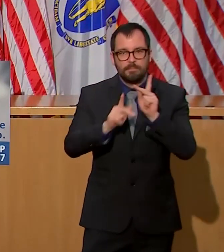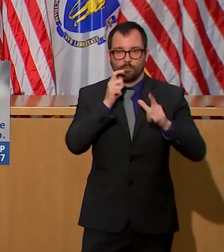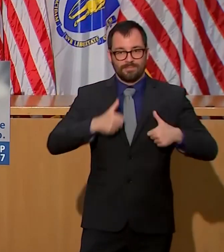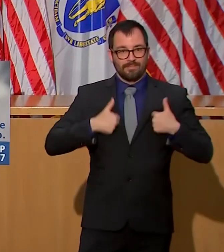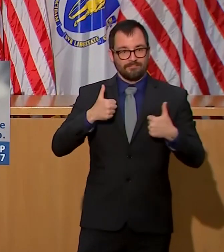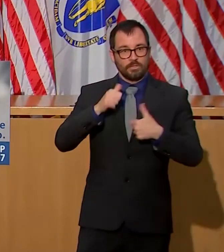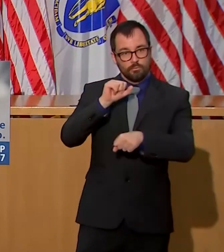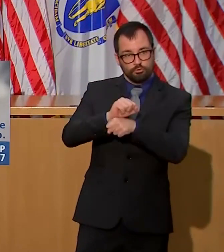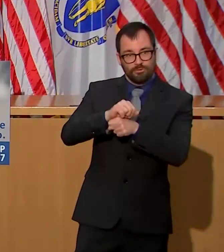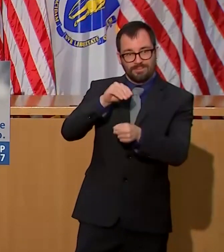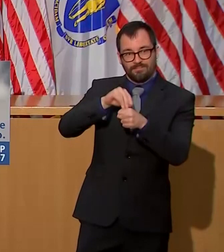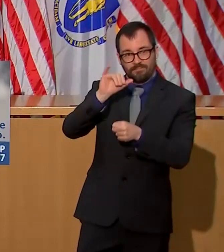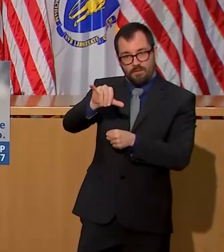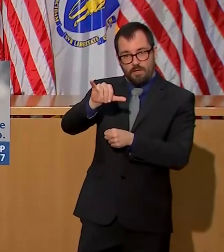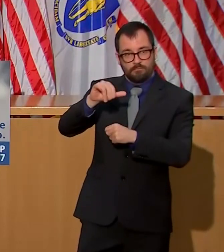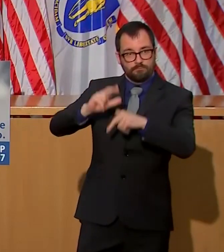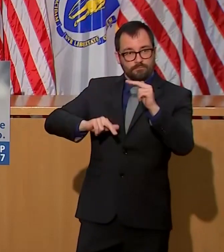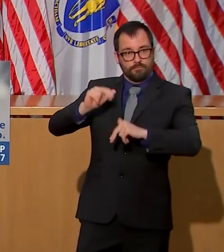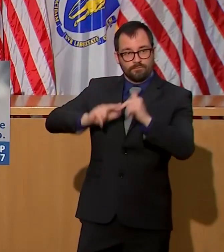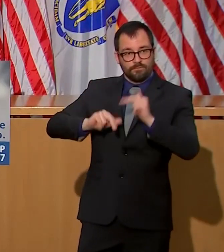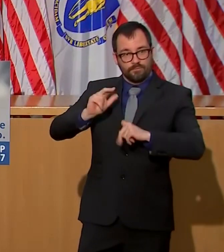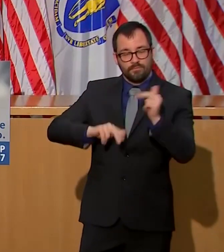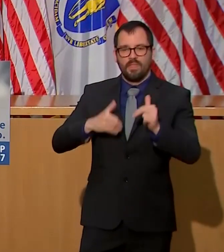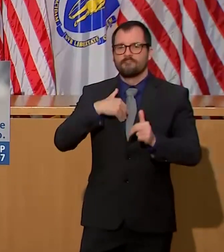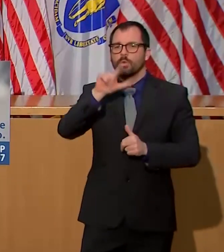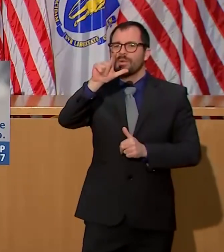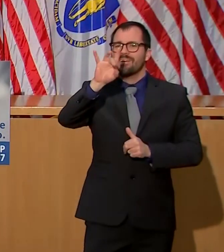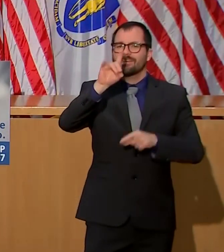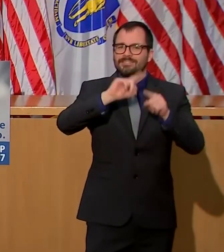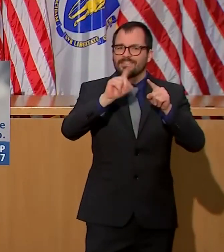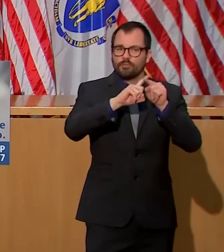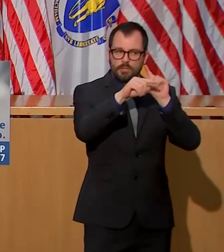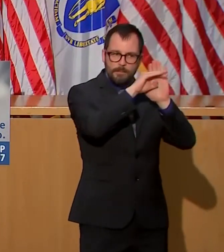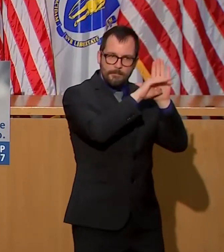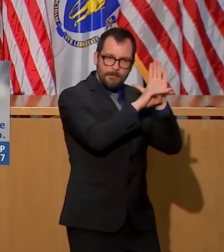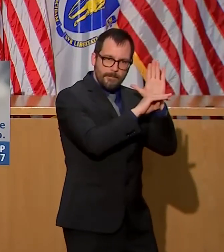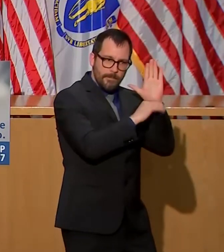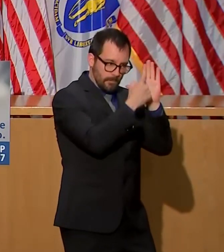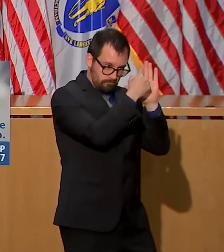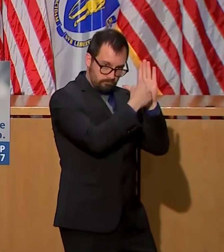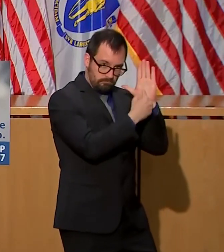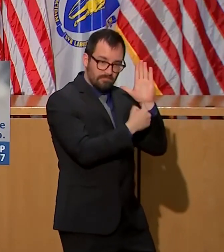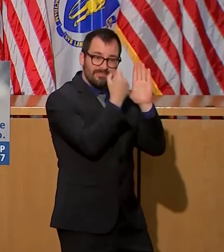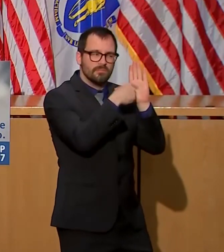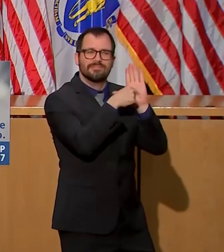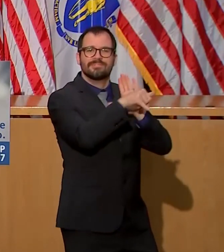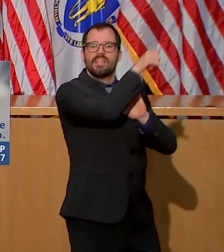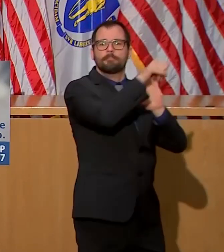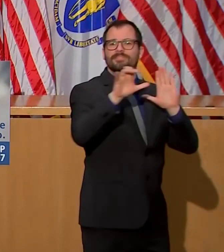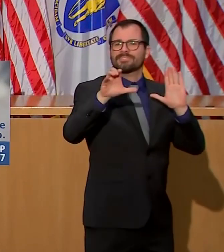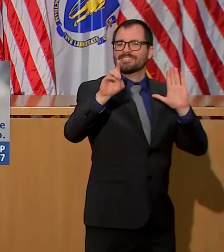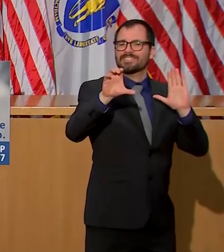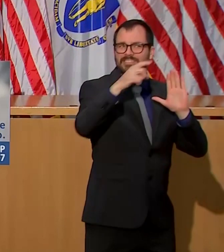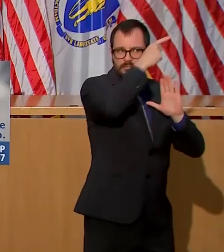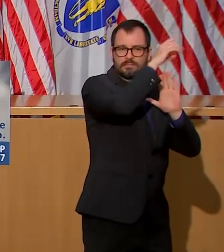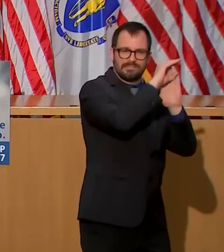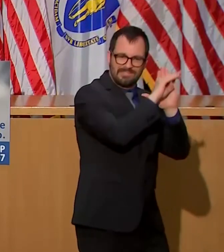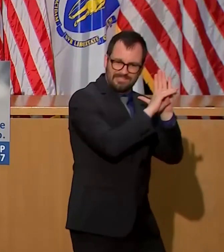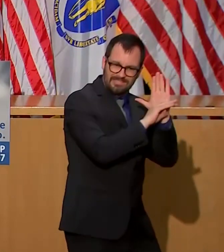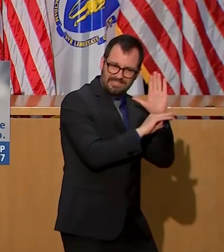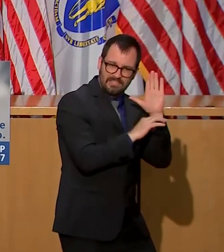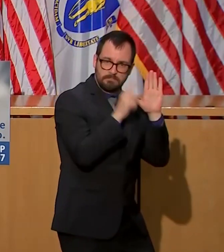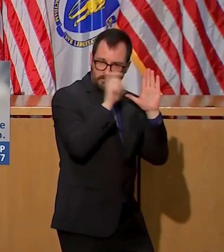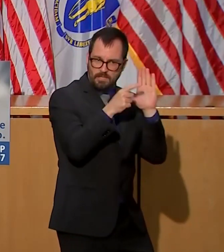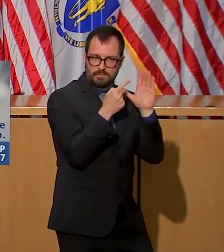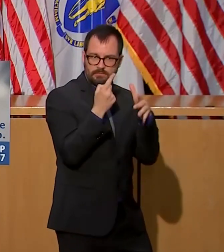on Department of Public Health and CDC guidance, meeting PPE requirements, staff requirements, and clinical care